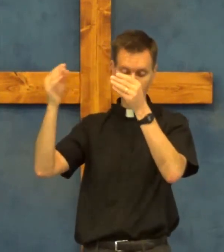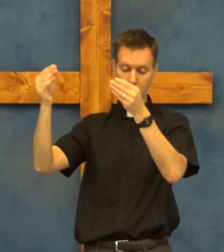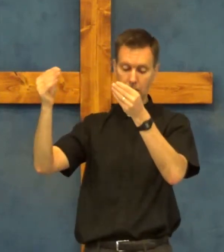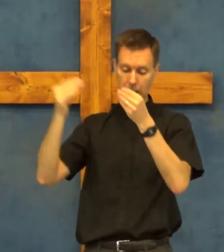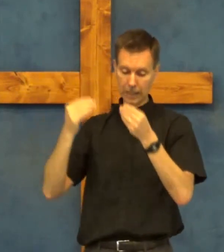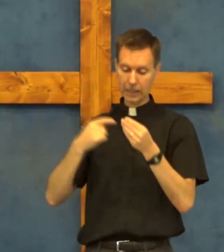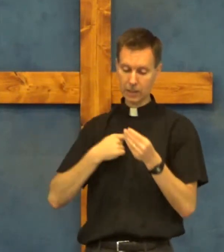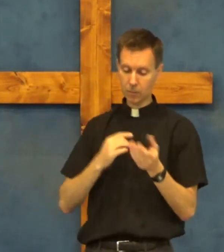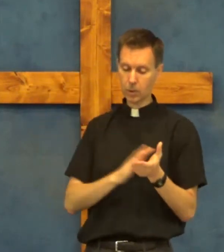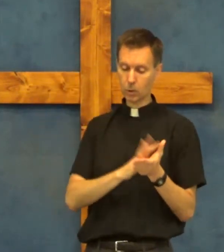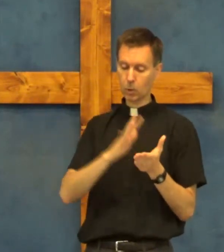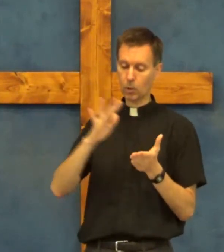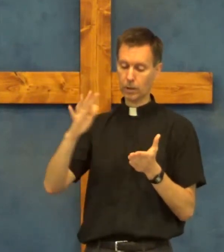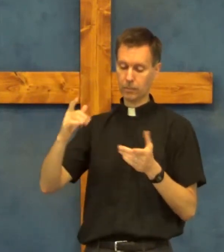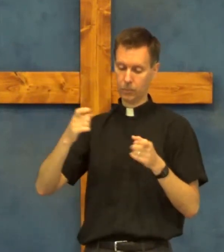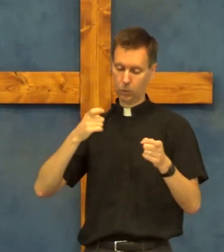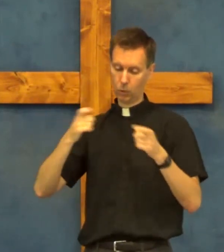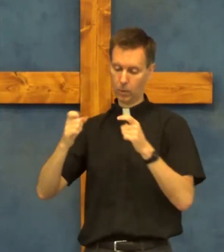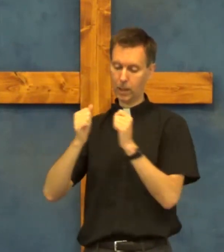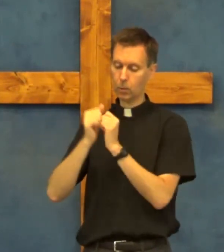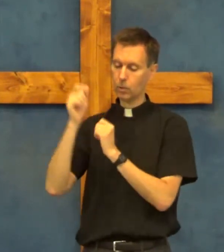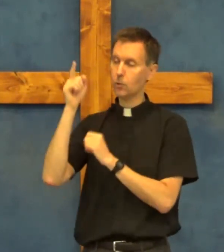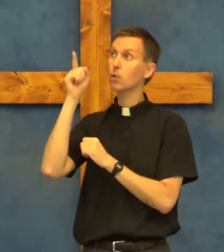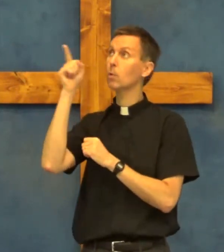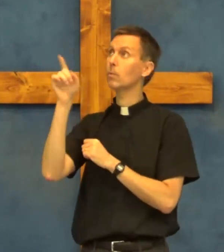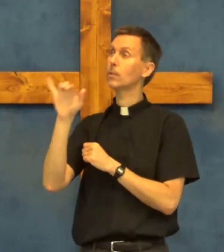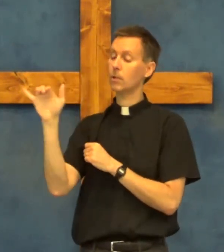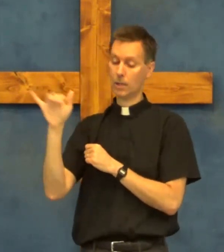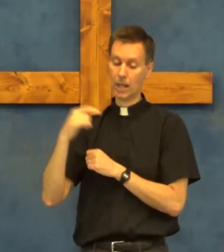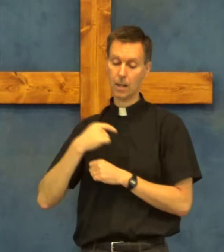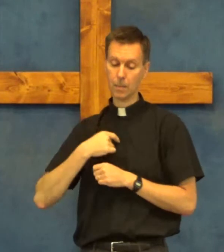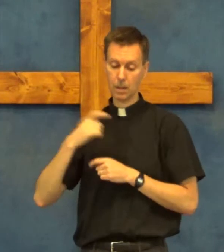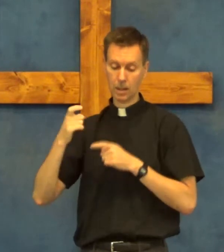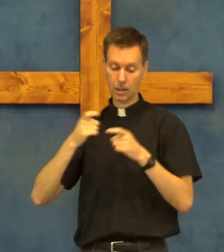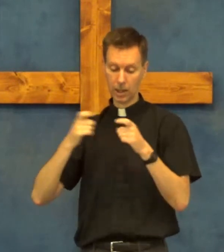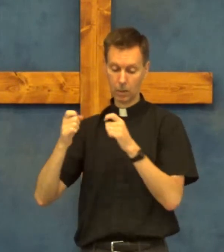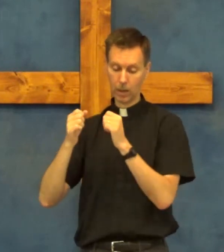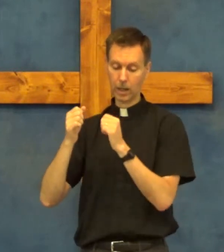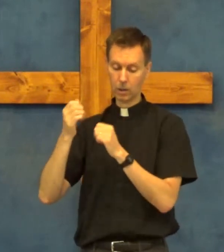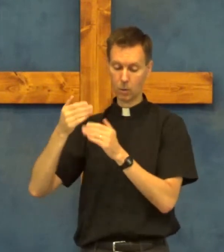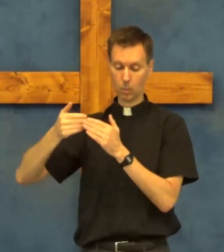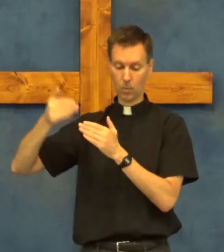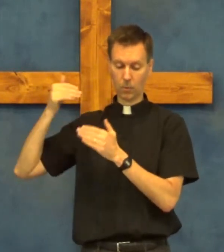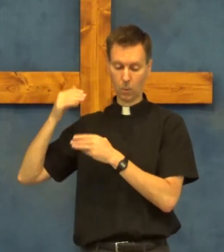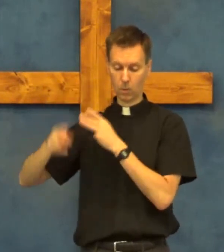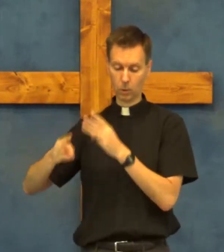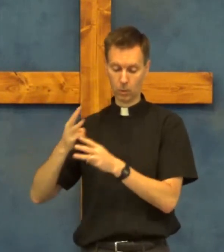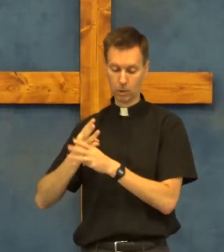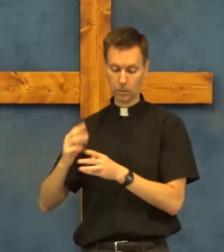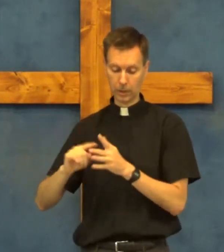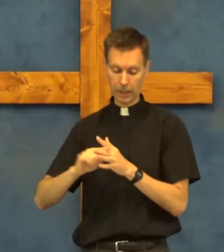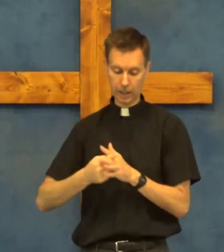give me glory to reign with you the same as i reigned before the world began